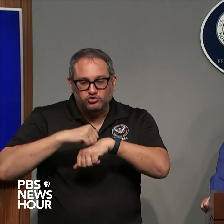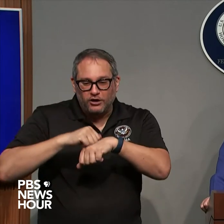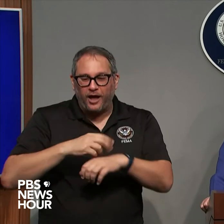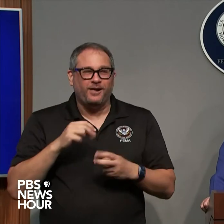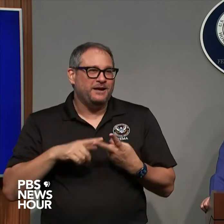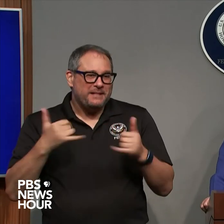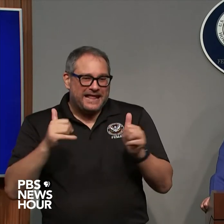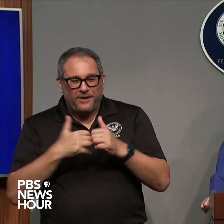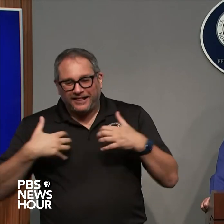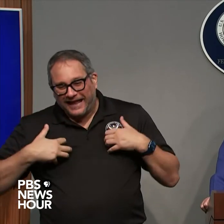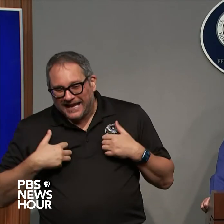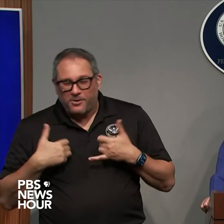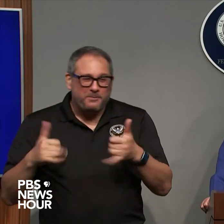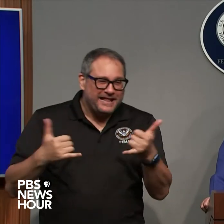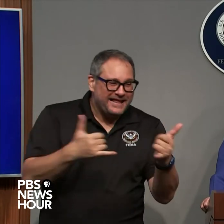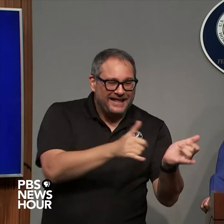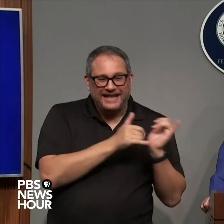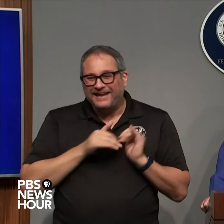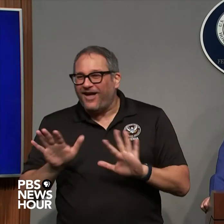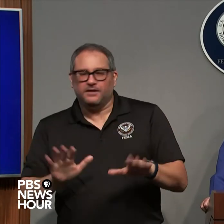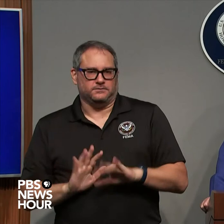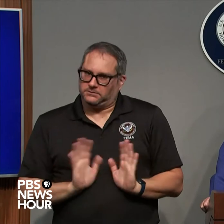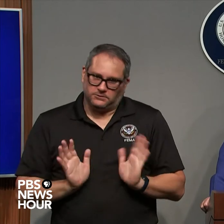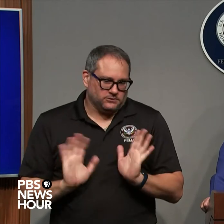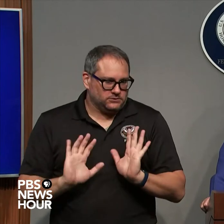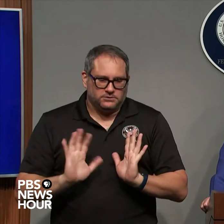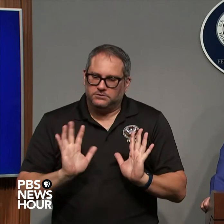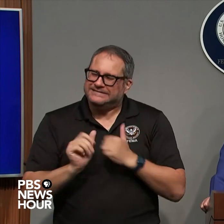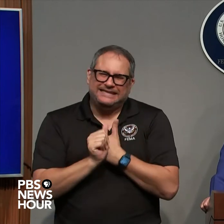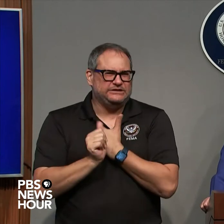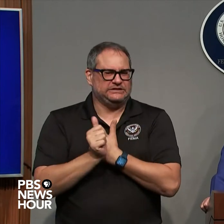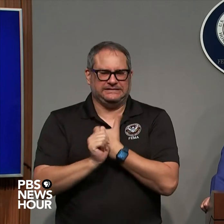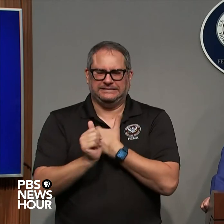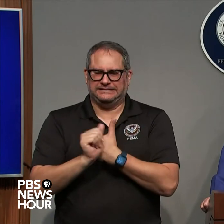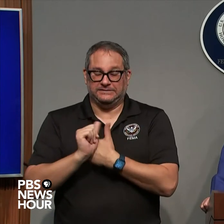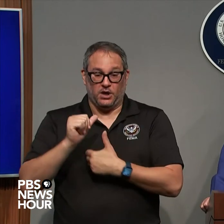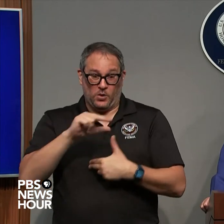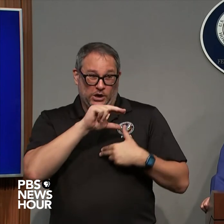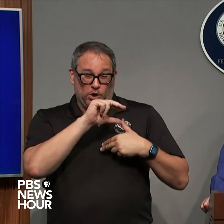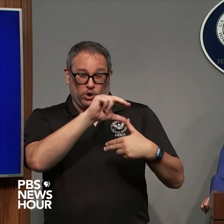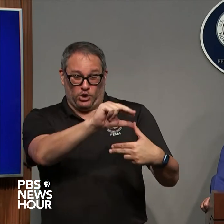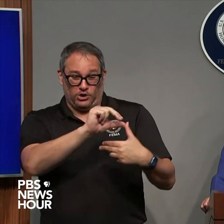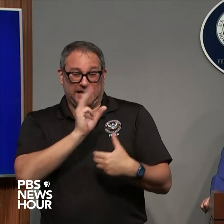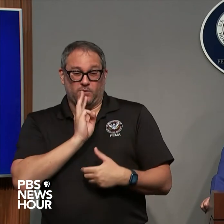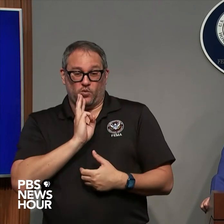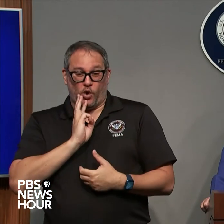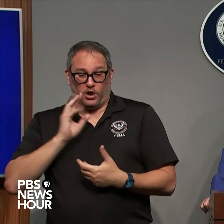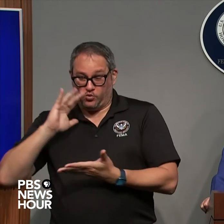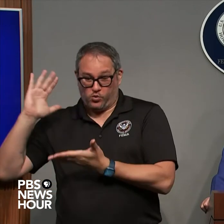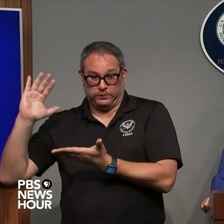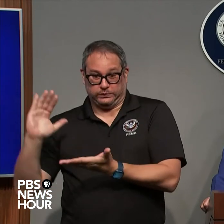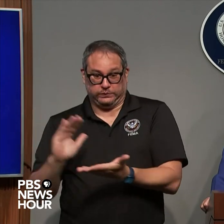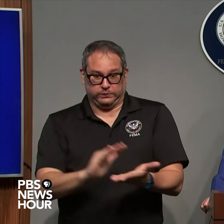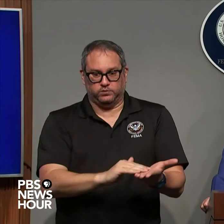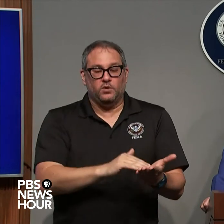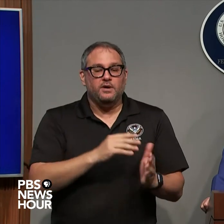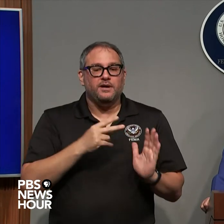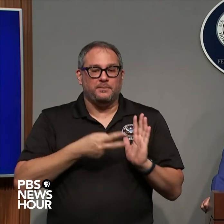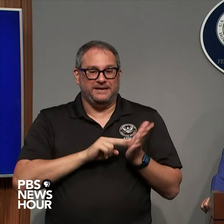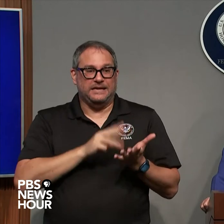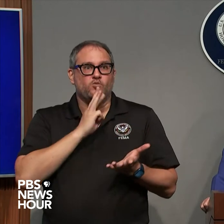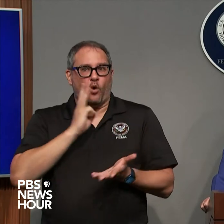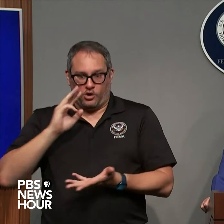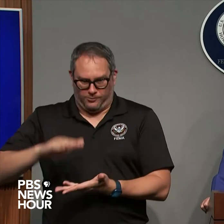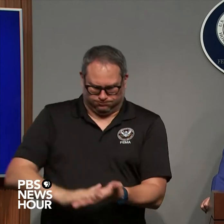the winds come down the rinse winds decrease that water comes back in it could be incredibly dangerous so yes I've seen some of the pictures and that can happen in these